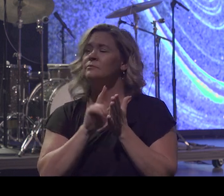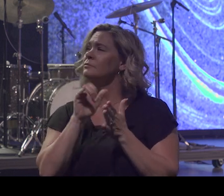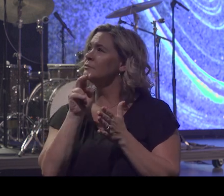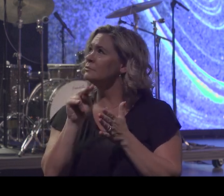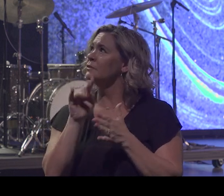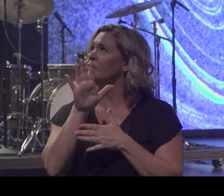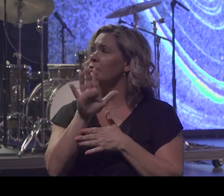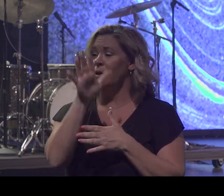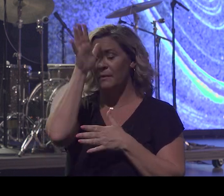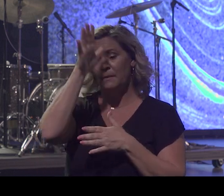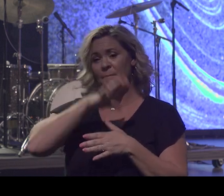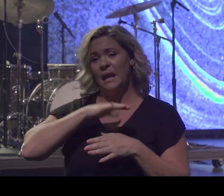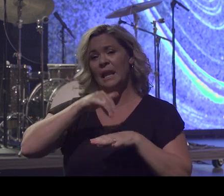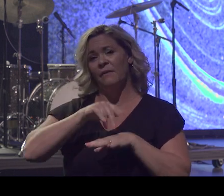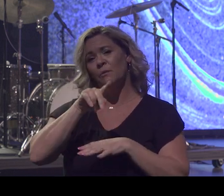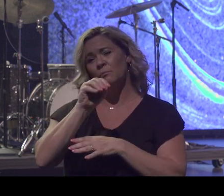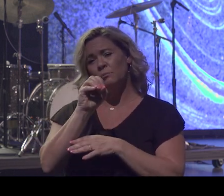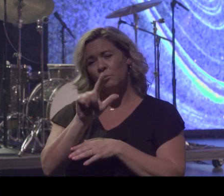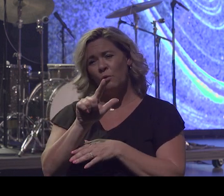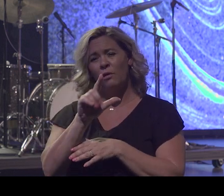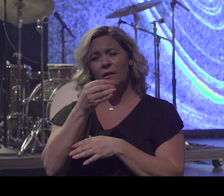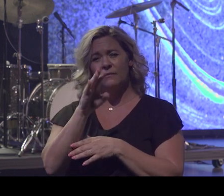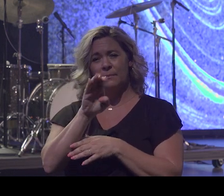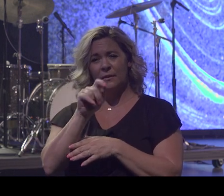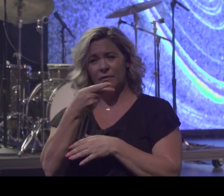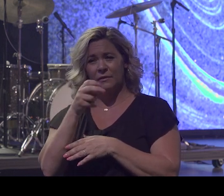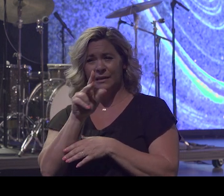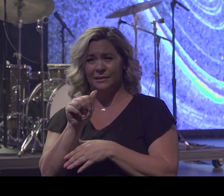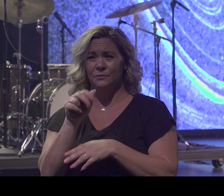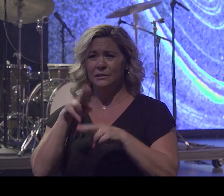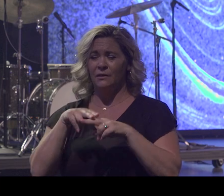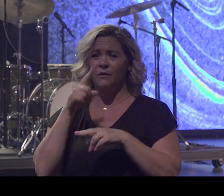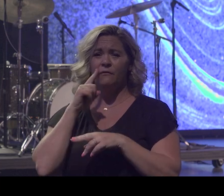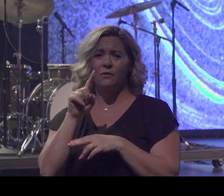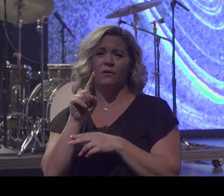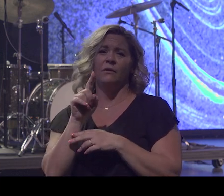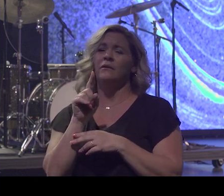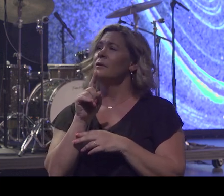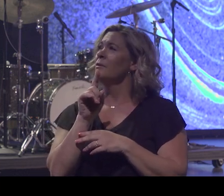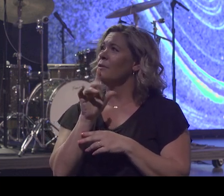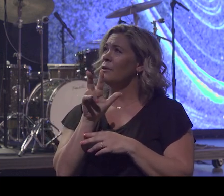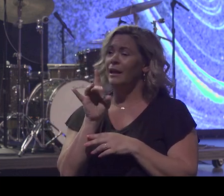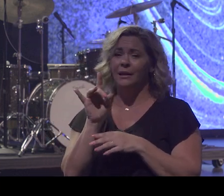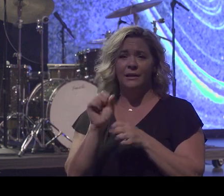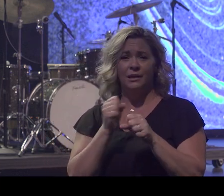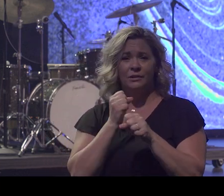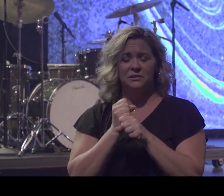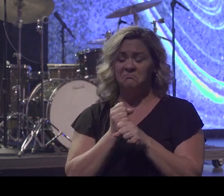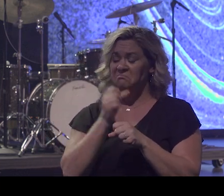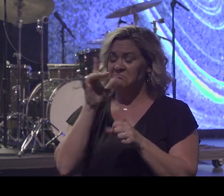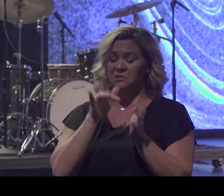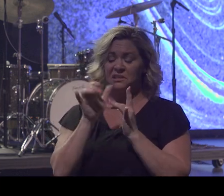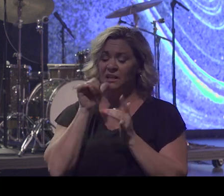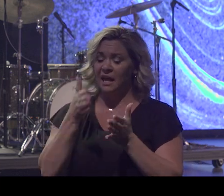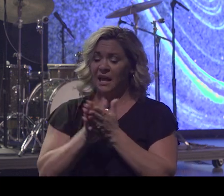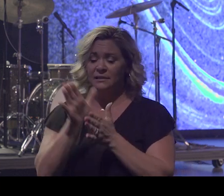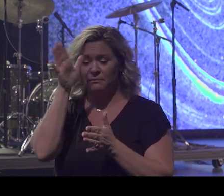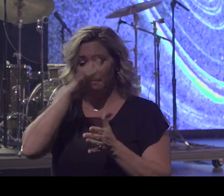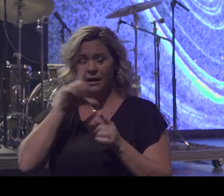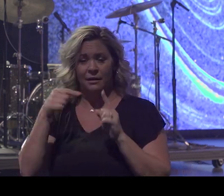had a condition, been sitting there for 38 years. You know what I love about Jesus when he saw that man? Jesus didn't ask that man about his condition. You know why? Because Jesus knows the condition of